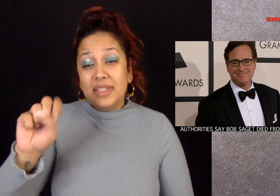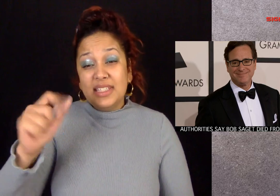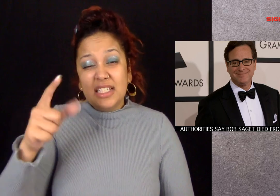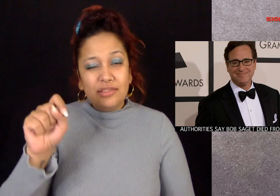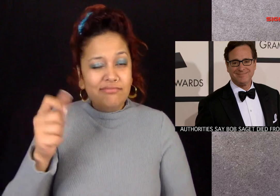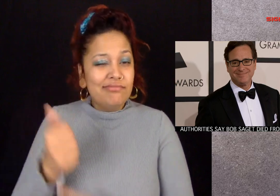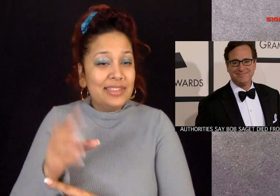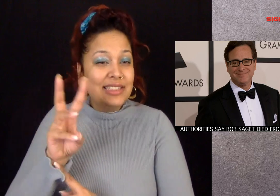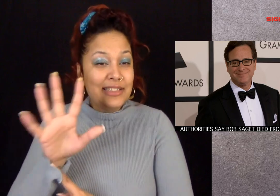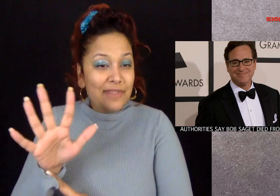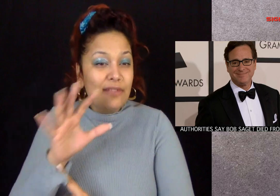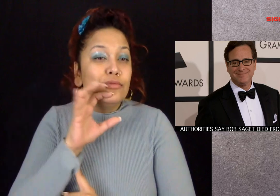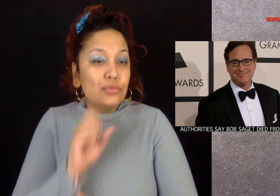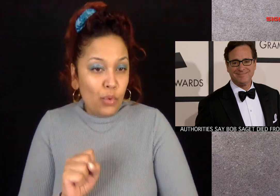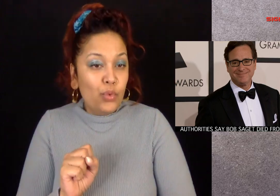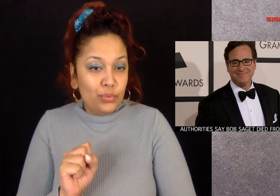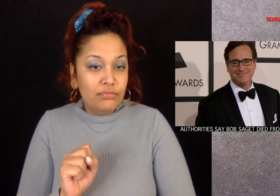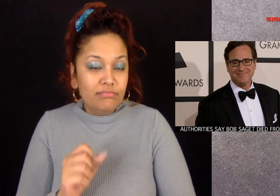Bob Saget was 65 years old.